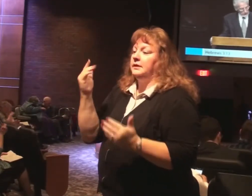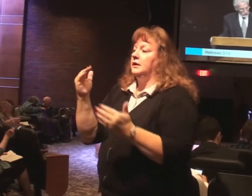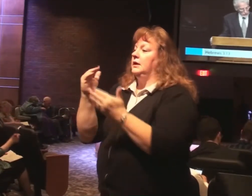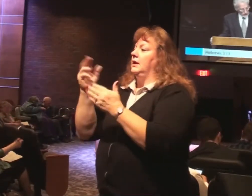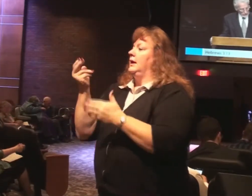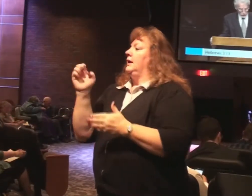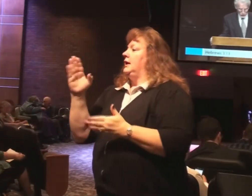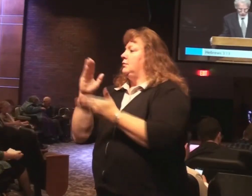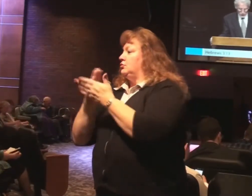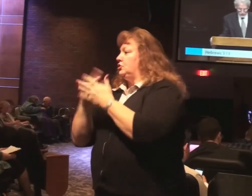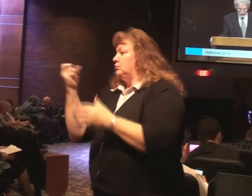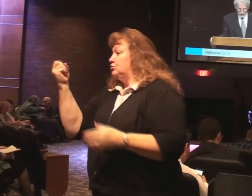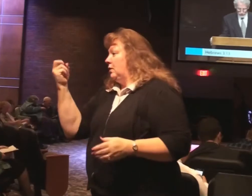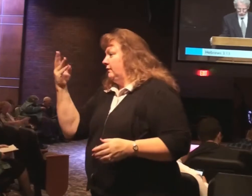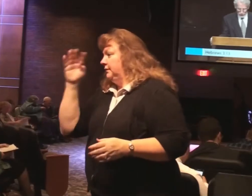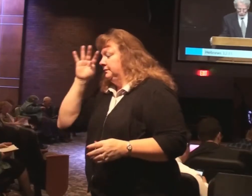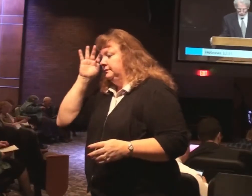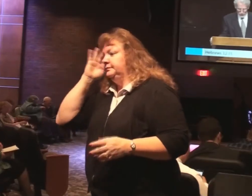Hebrews chapter 12. The third warning.